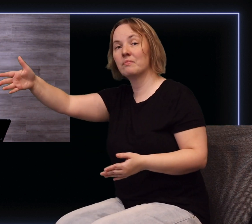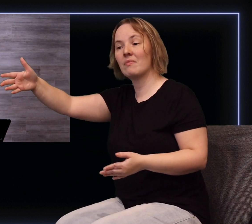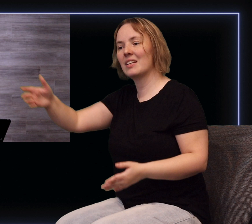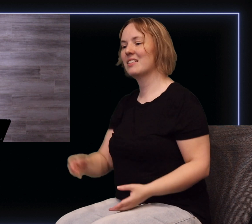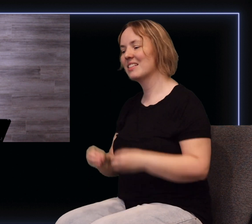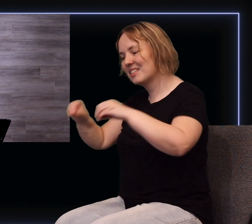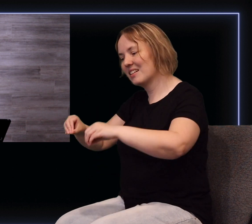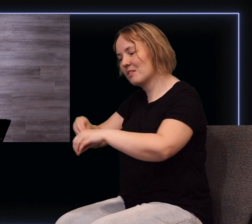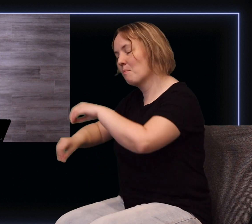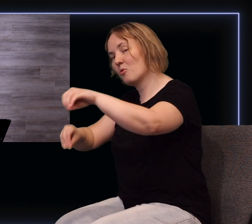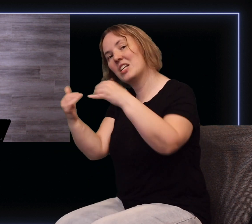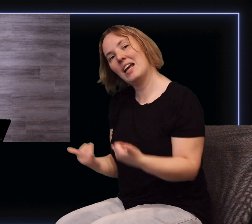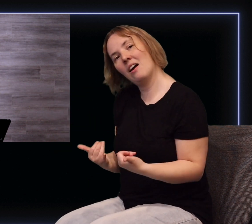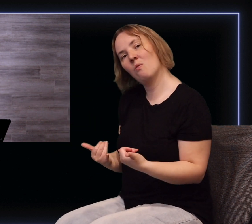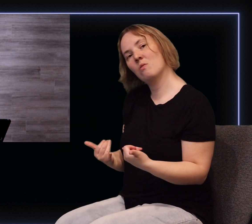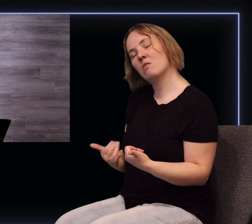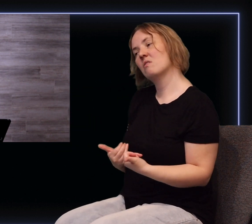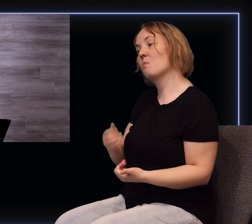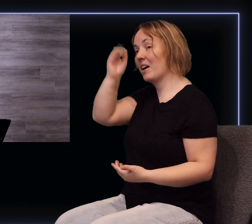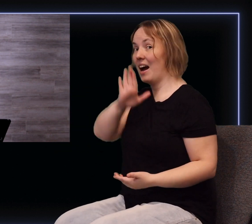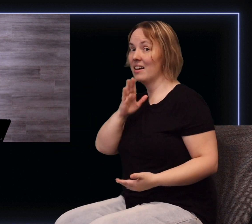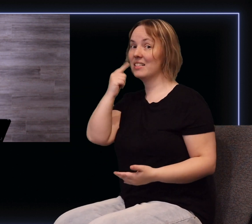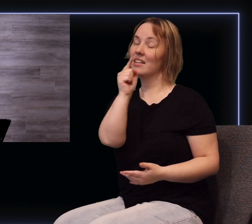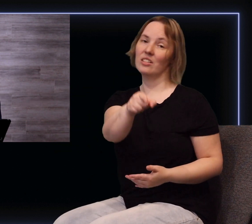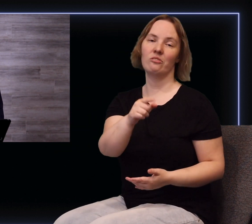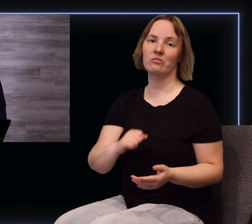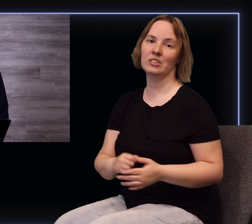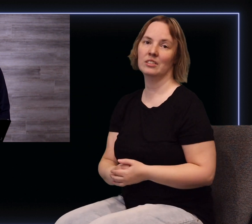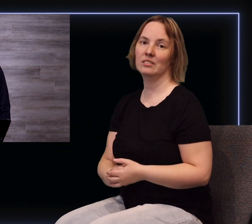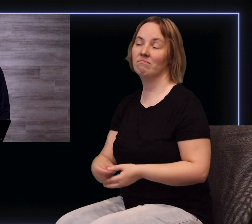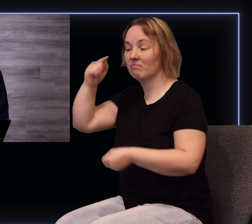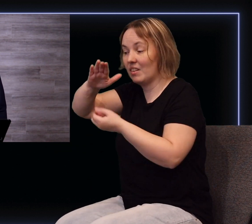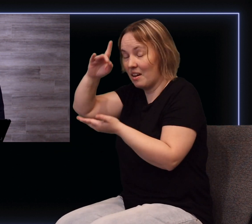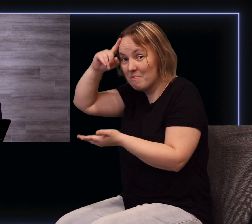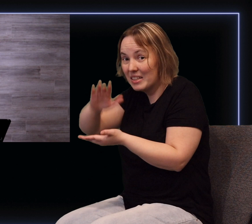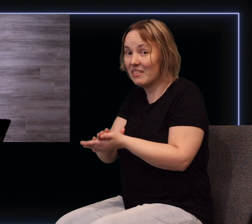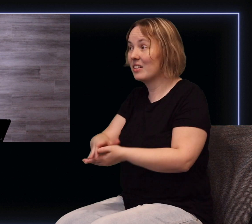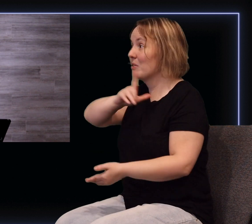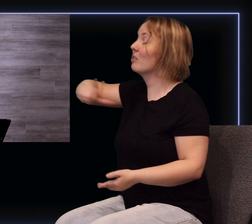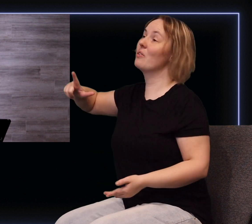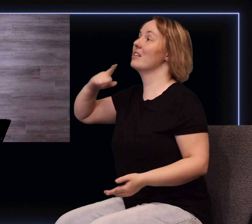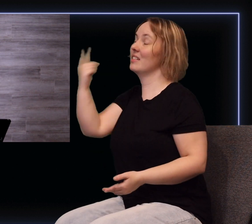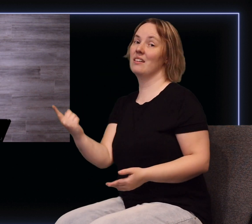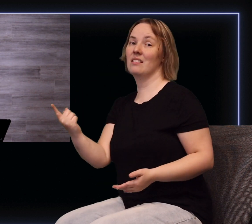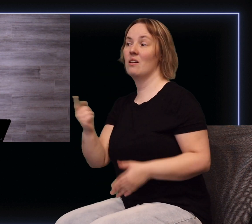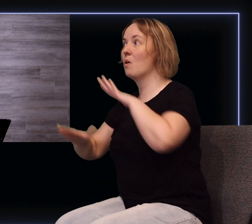Set into motion now what God is saying to you. I believe that's what the Lord is saying to us and walk with Him